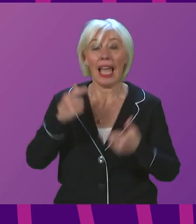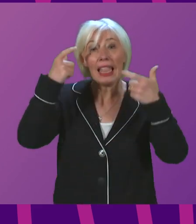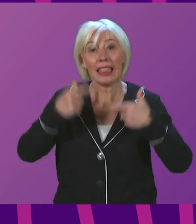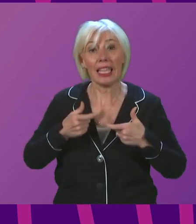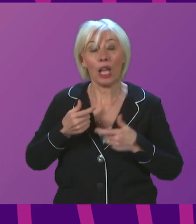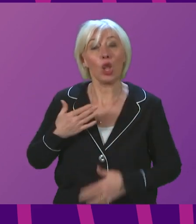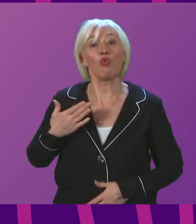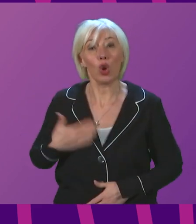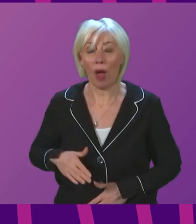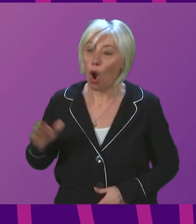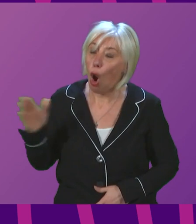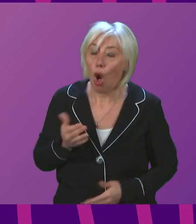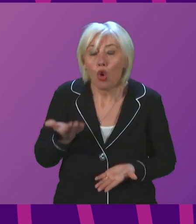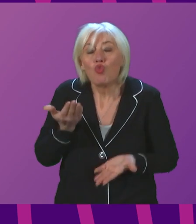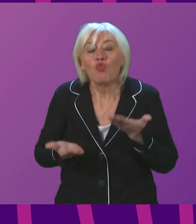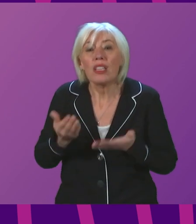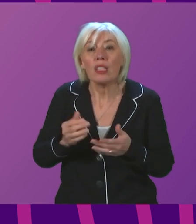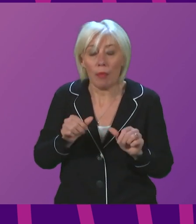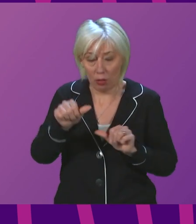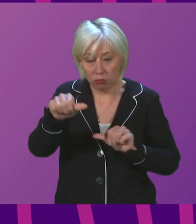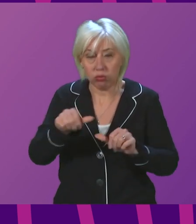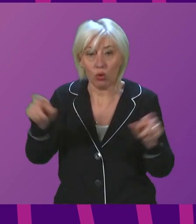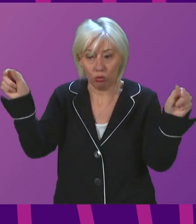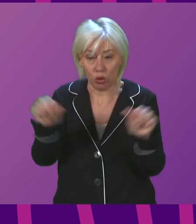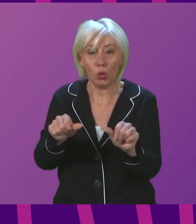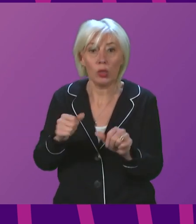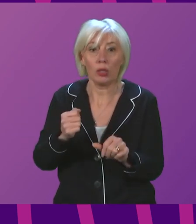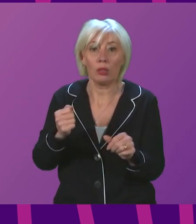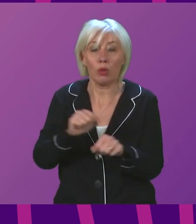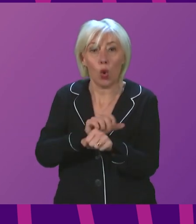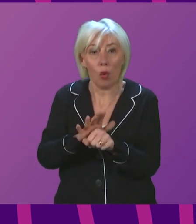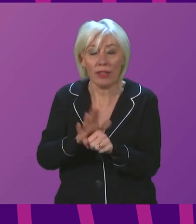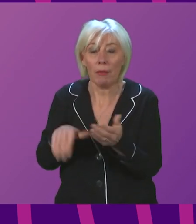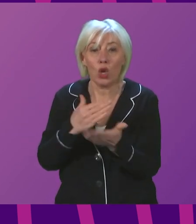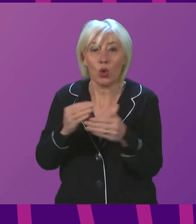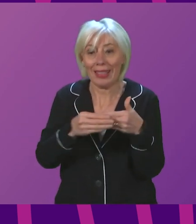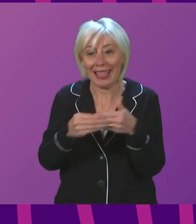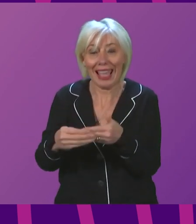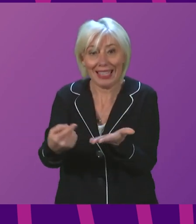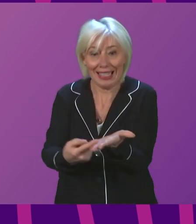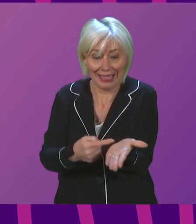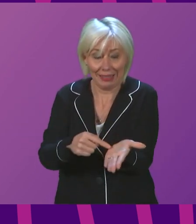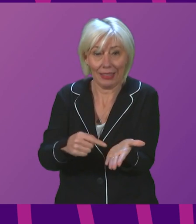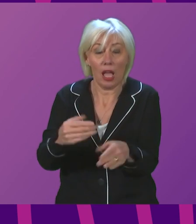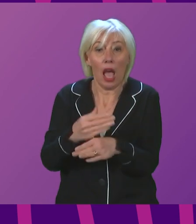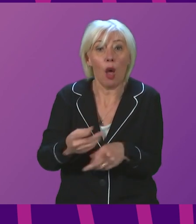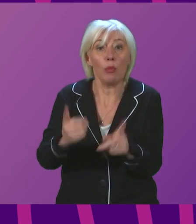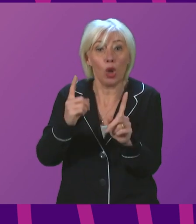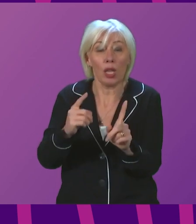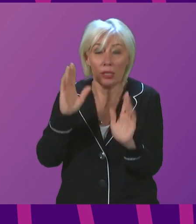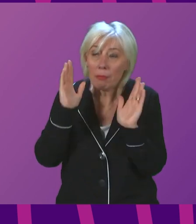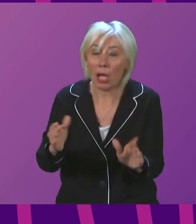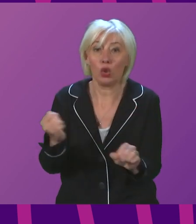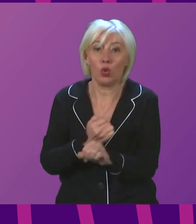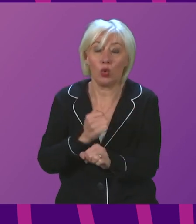to take all reasonable measures to minimise the spread of COVID. The guidance makes clear that one of the measures employers must take is to allow